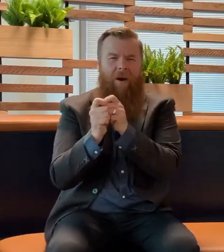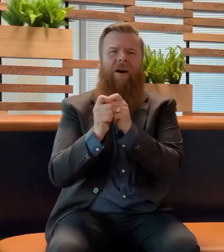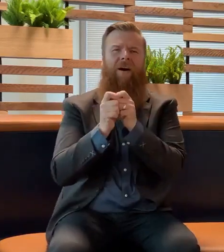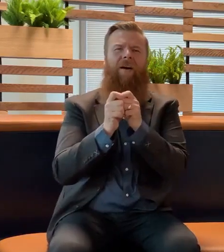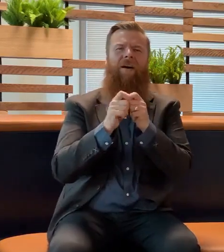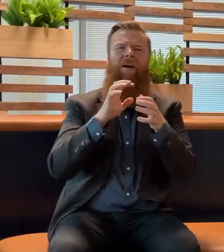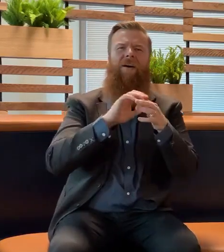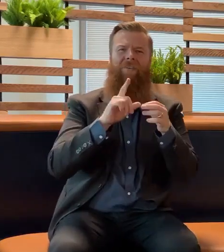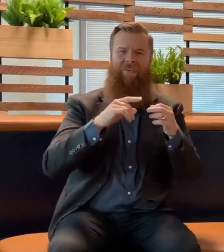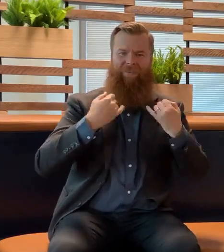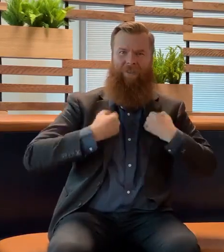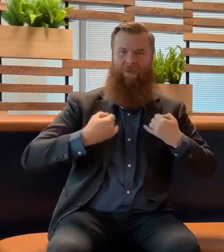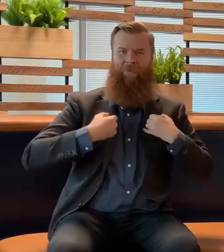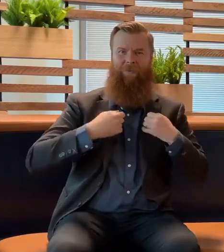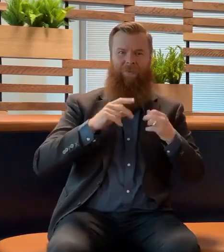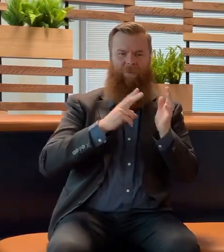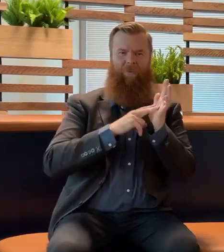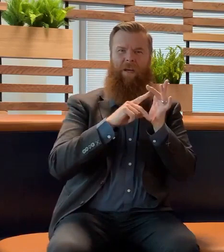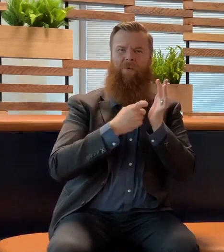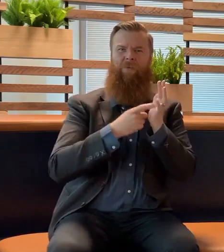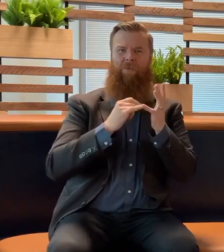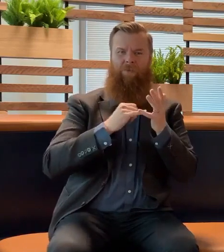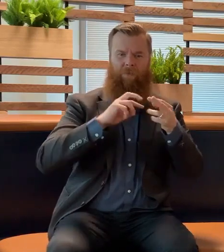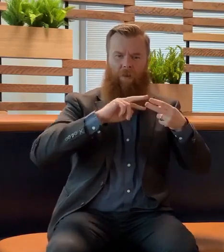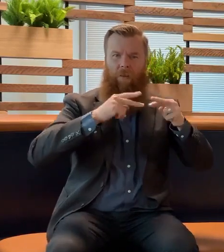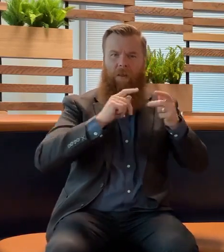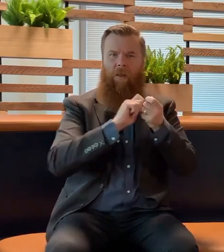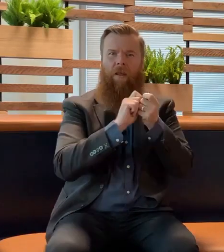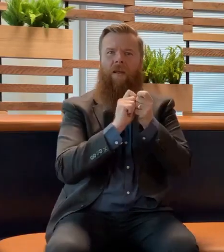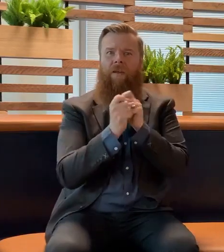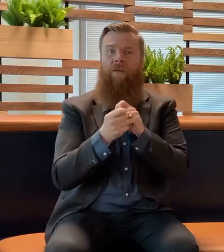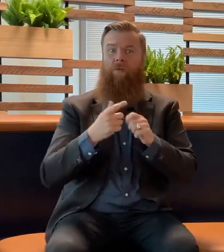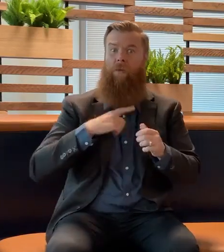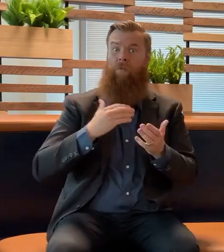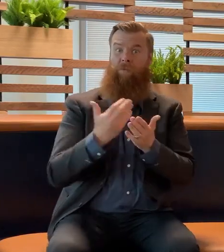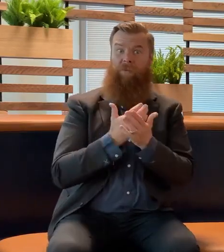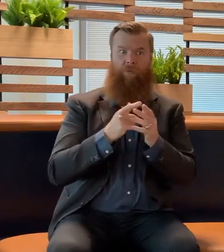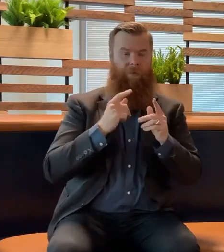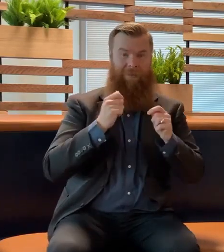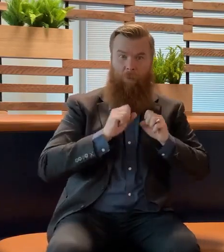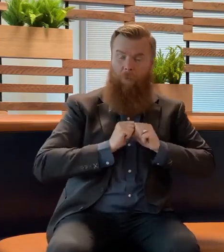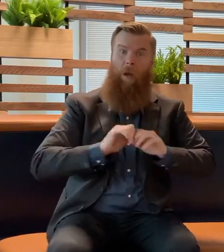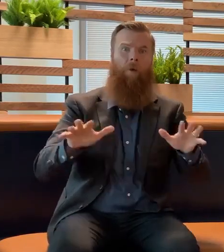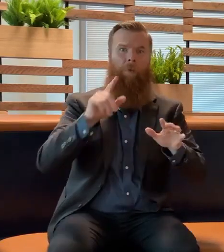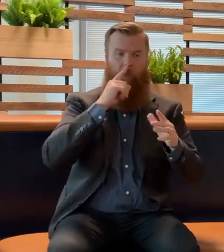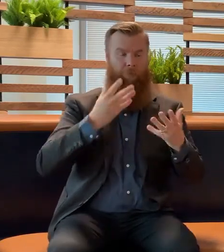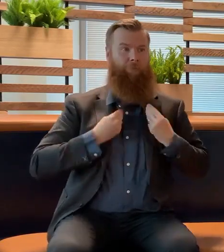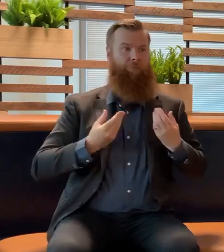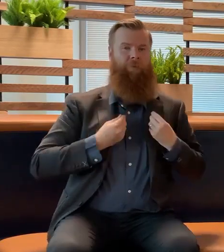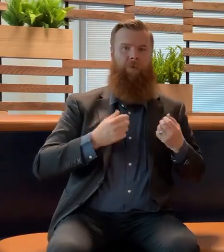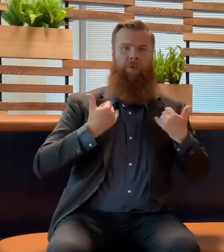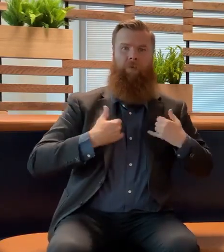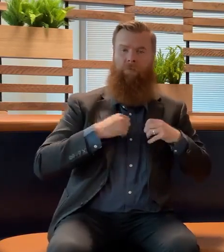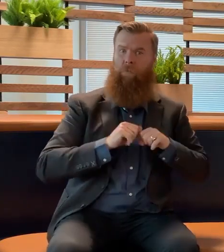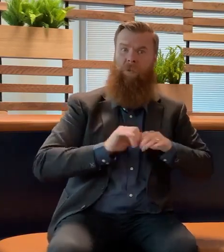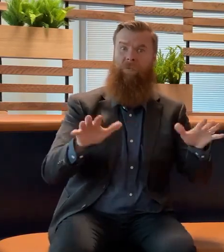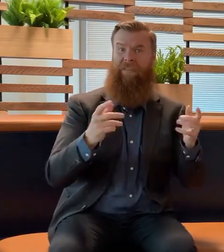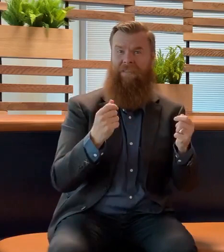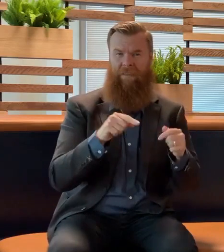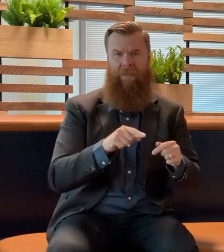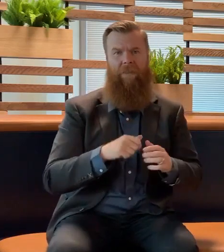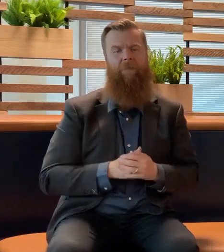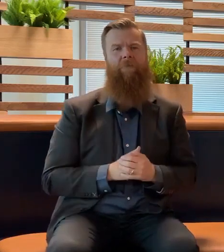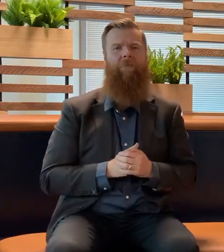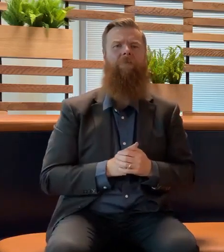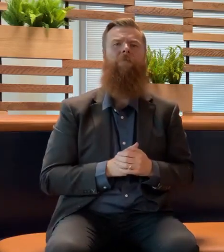suggestive that it may be more transmissible or it could actually avoid some of the immune system that we